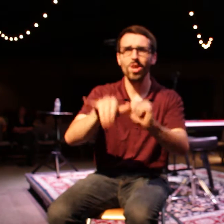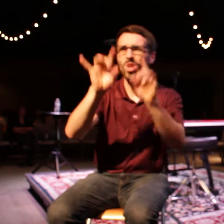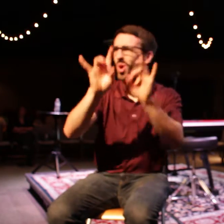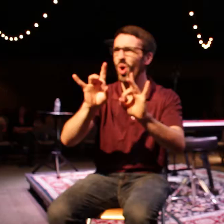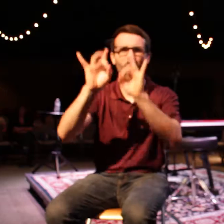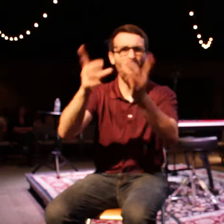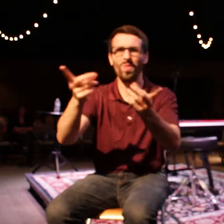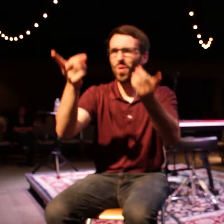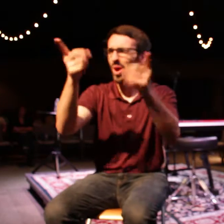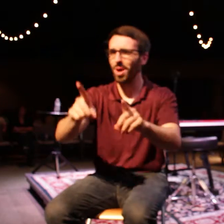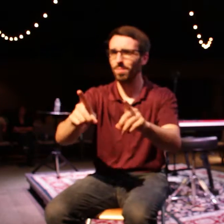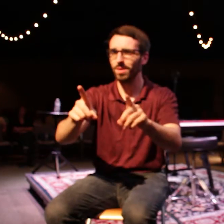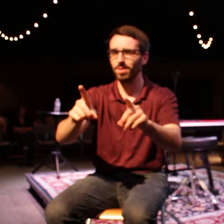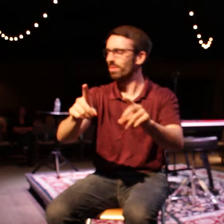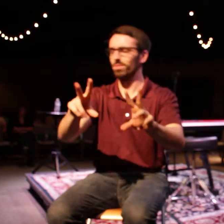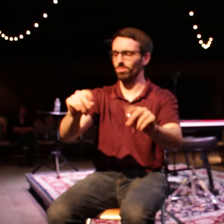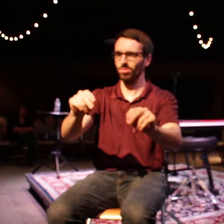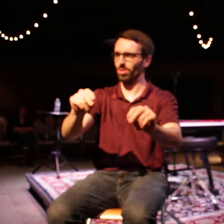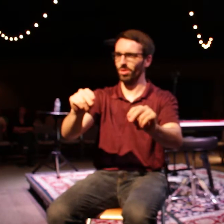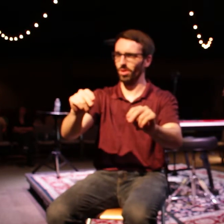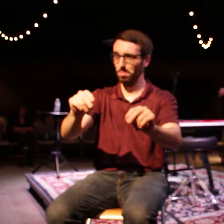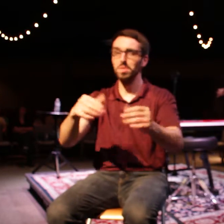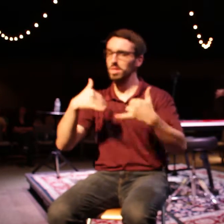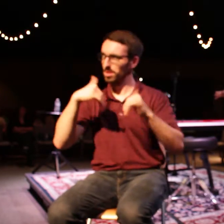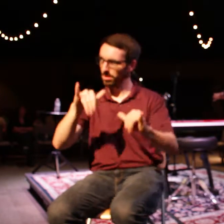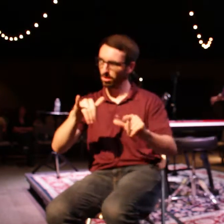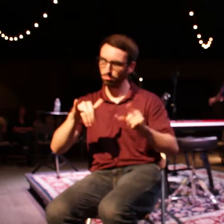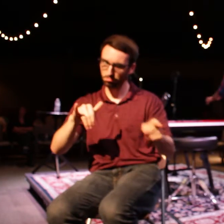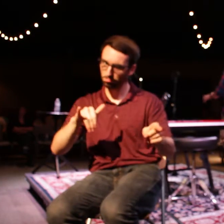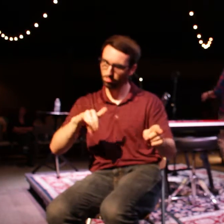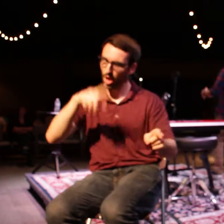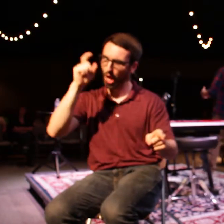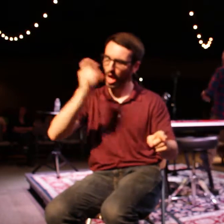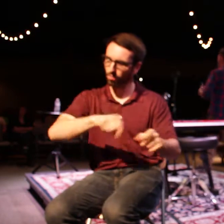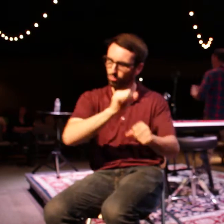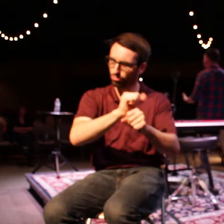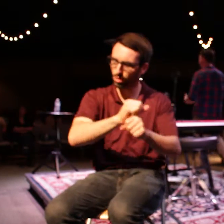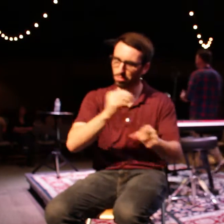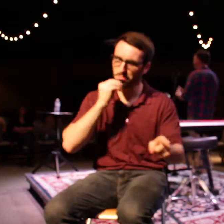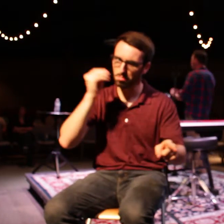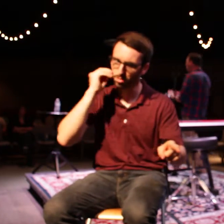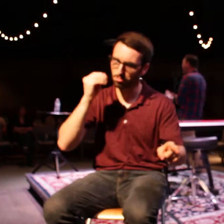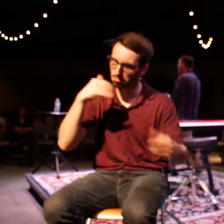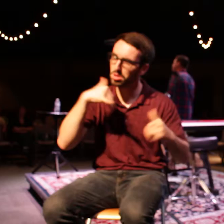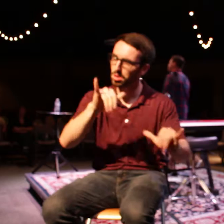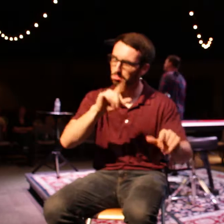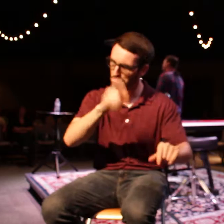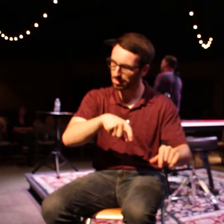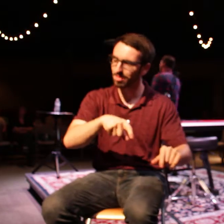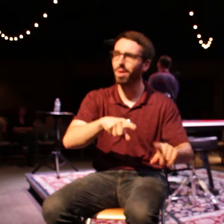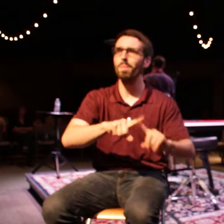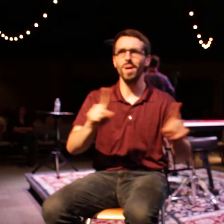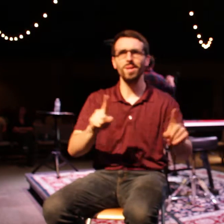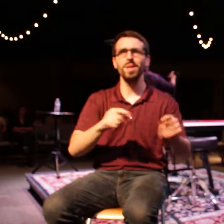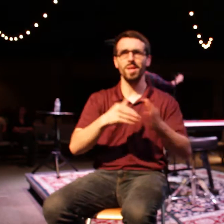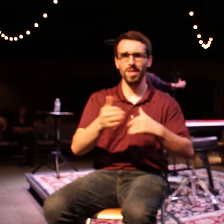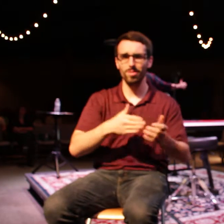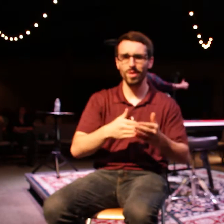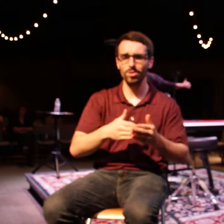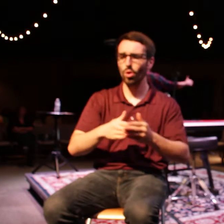Don't worry. I'm still going to give them chores when they mess up. There's no break they're getting for that. But I wonder sometimes work actually, when work is doing good,